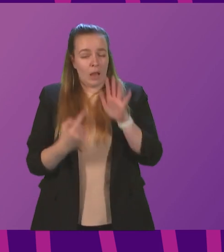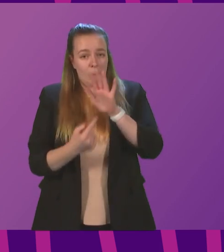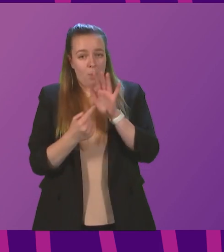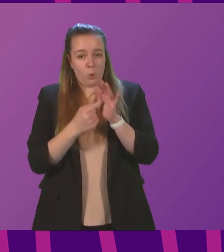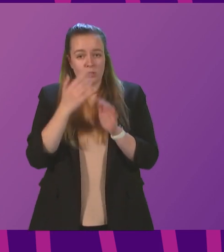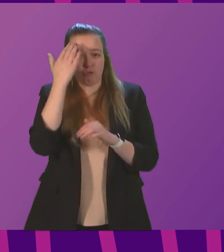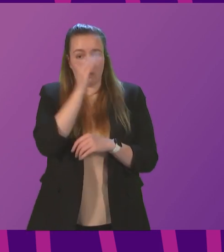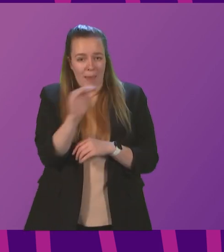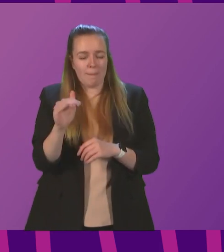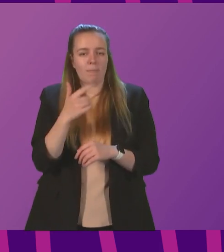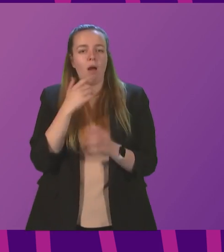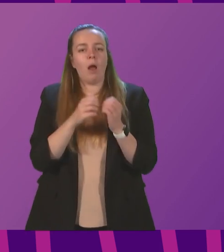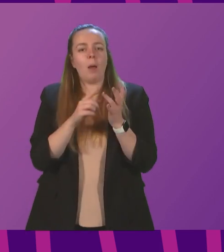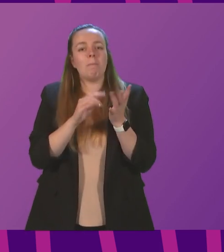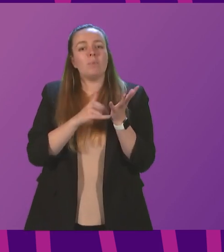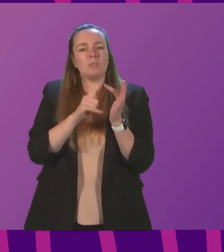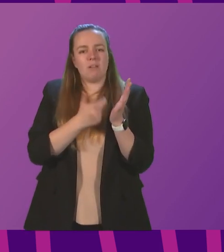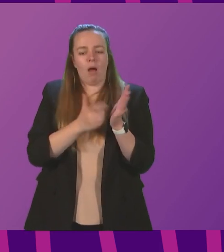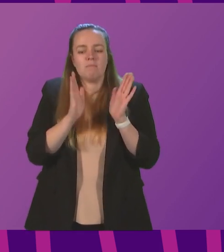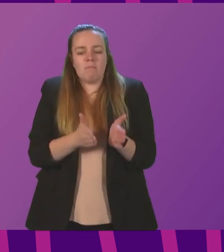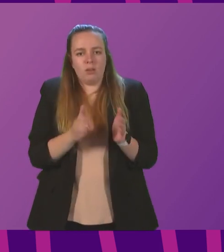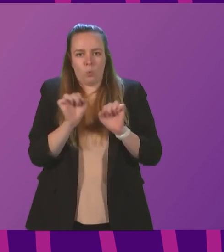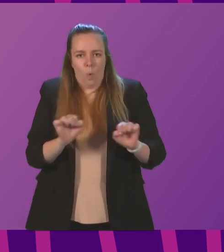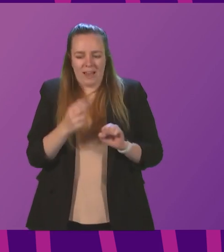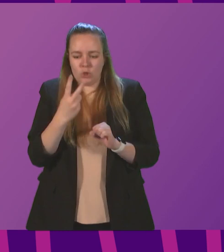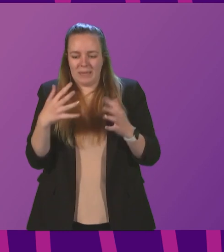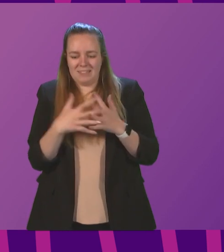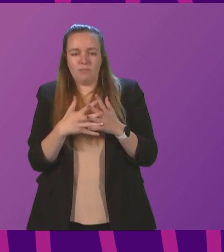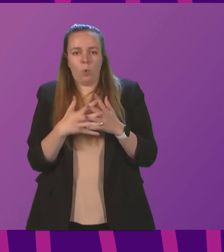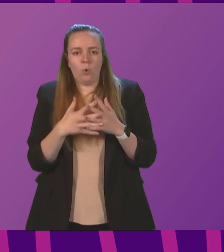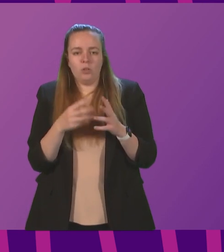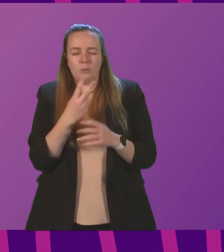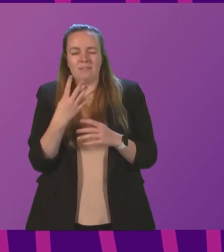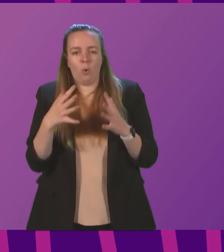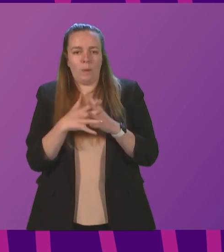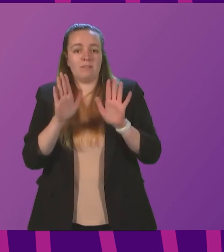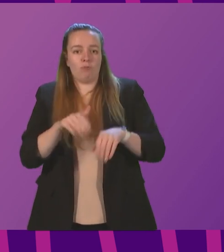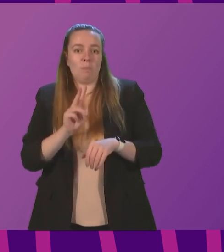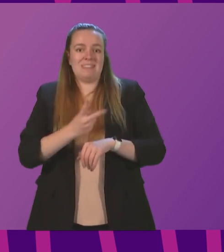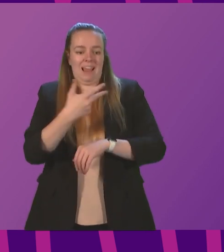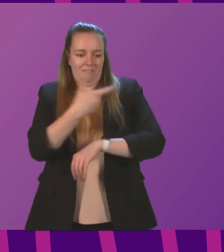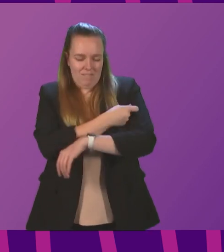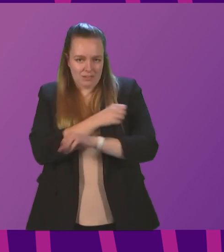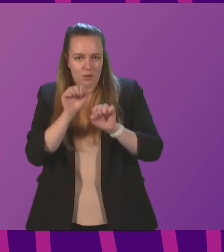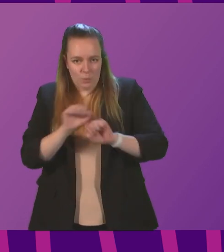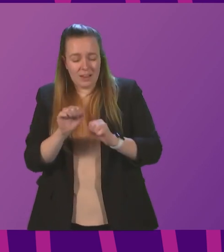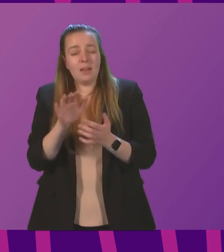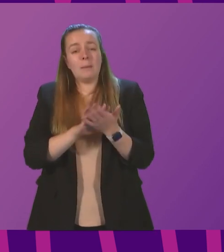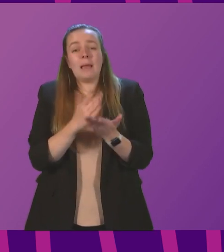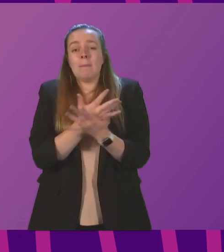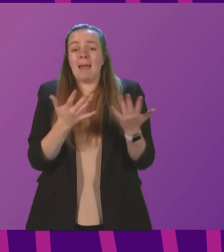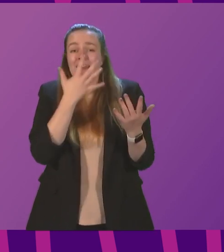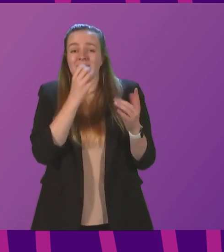to remember that boosters can only be given 24 weeks after someone's second jab. Therefore, for many in the 50 to 59